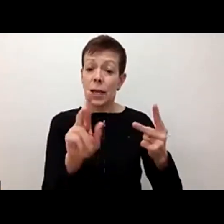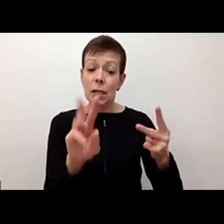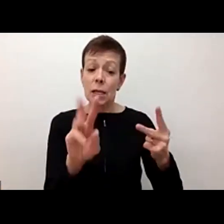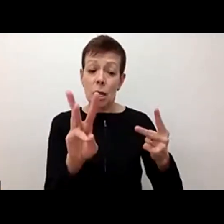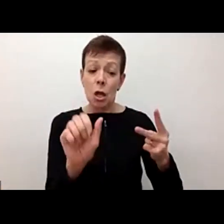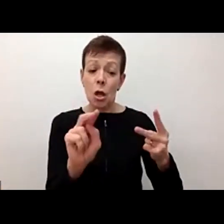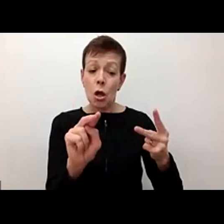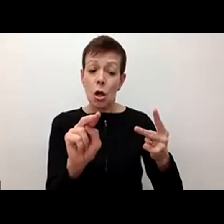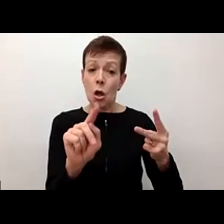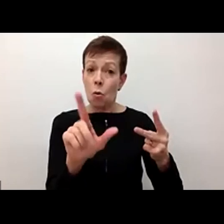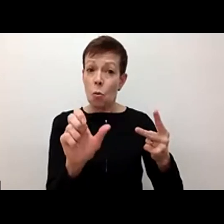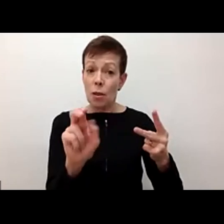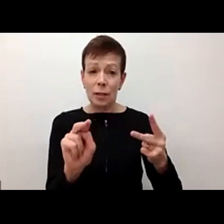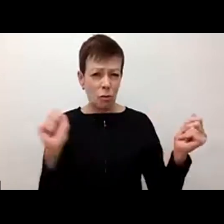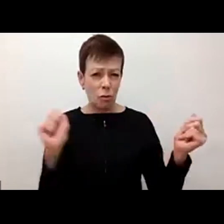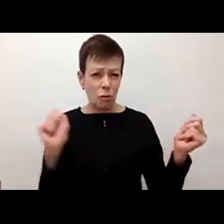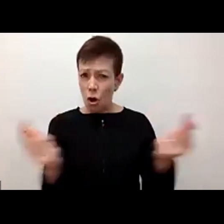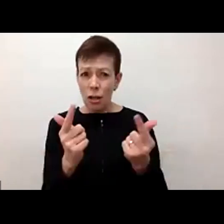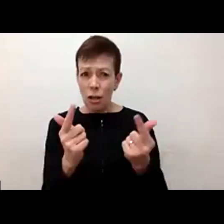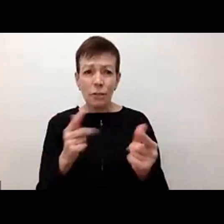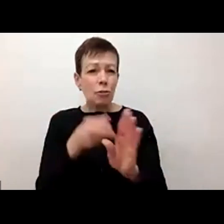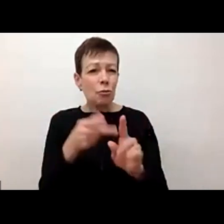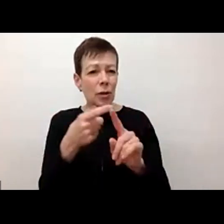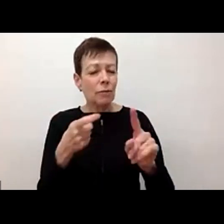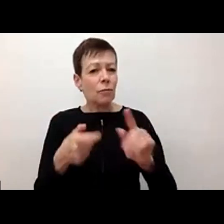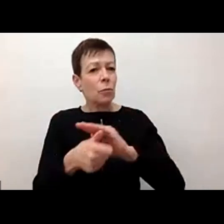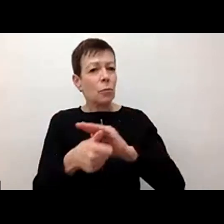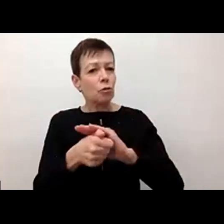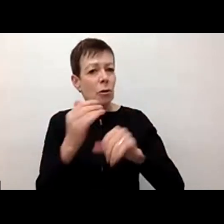Island, I invite us all to reflect on the land that we're joining from.